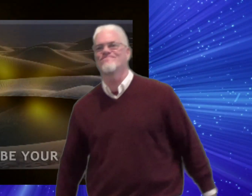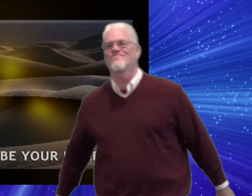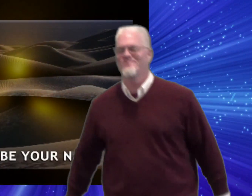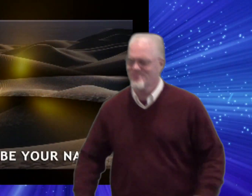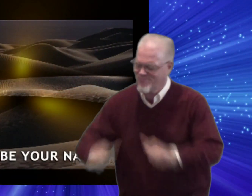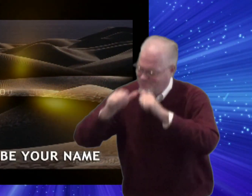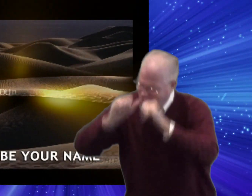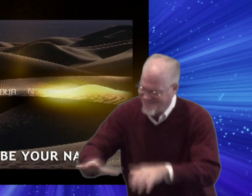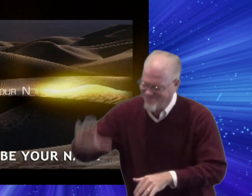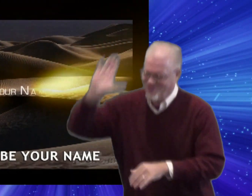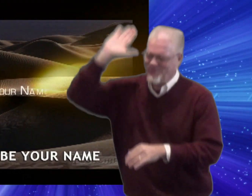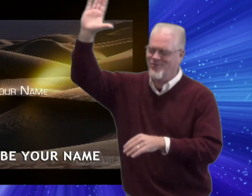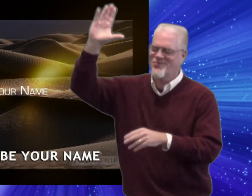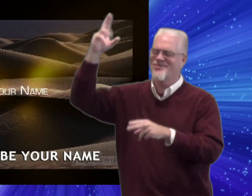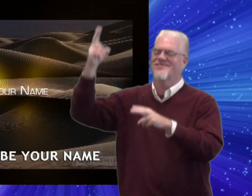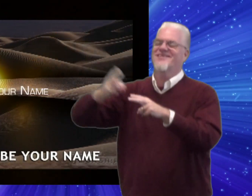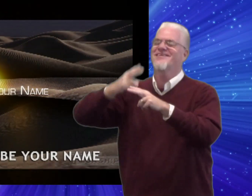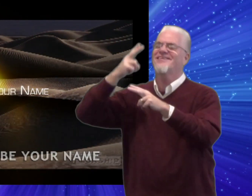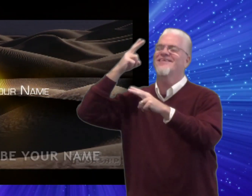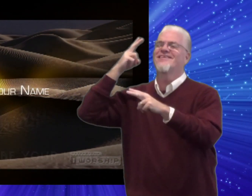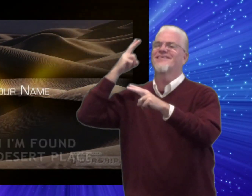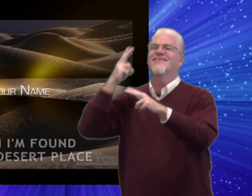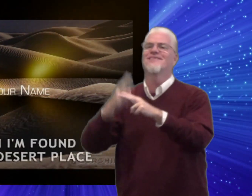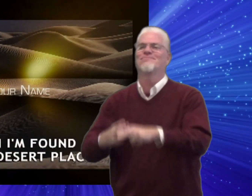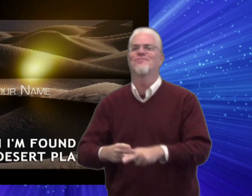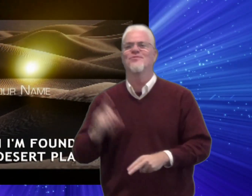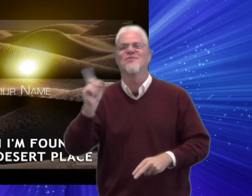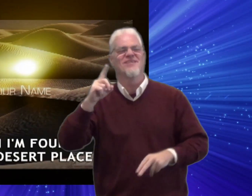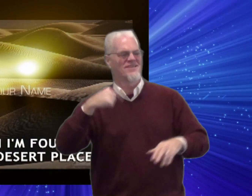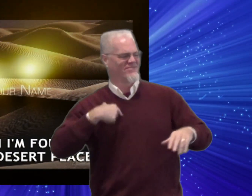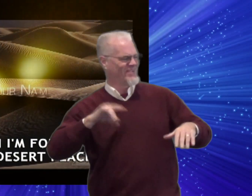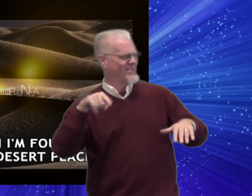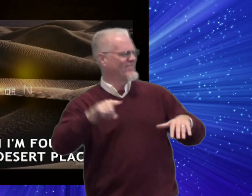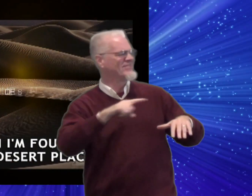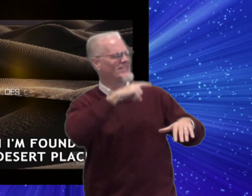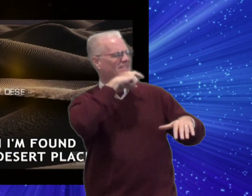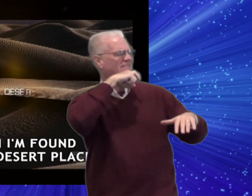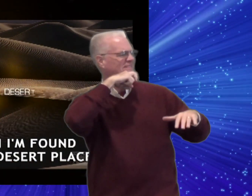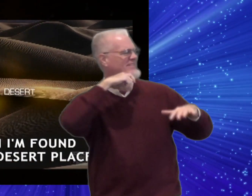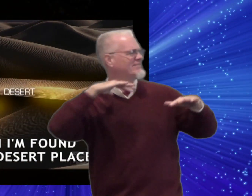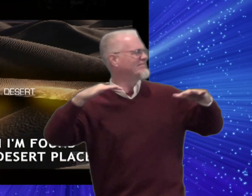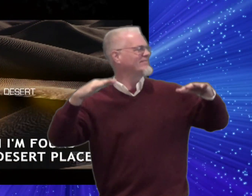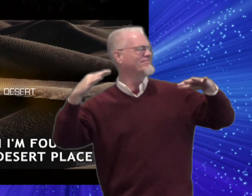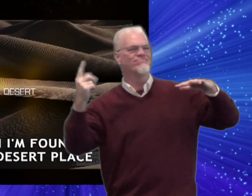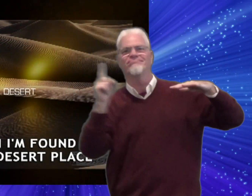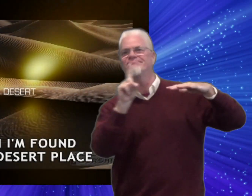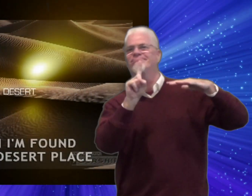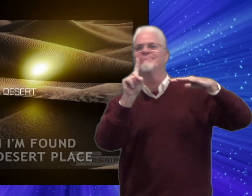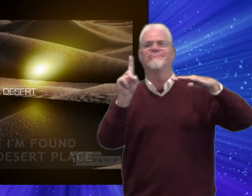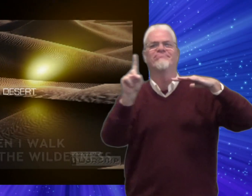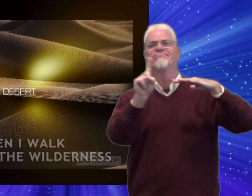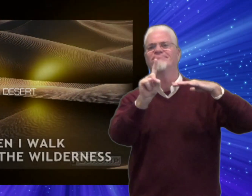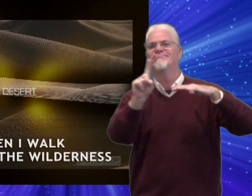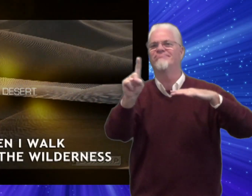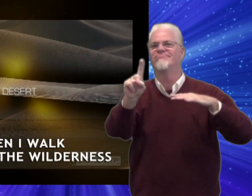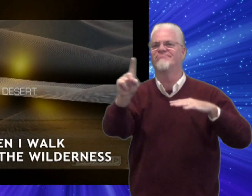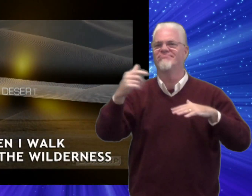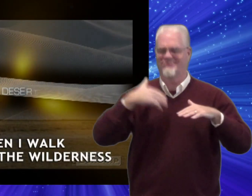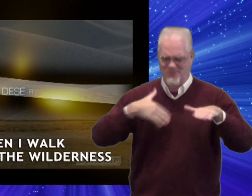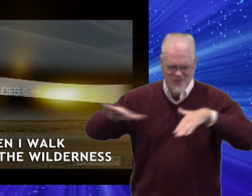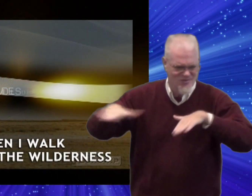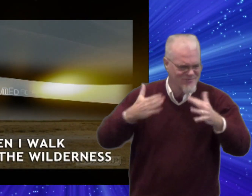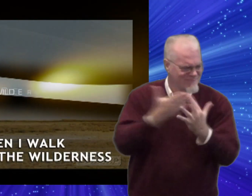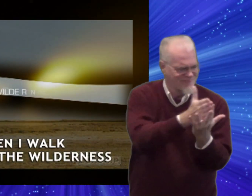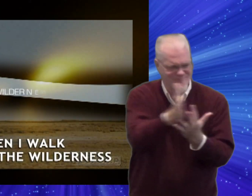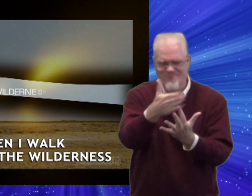Blessed be your name When I'm found in the desert place When I